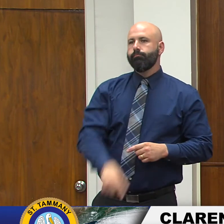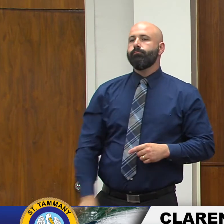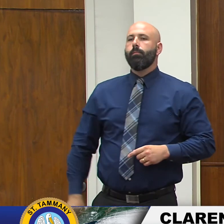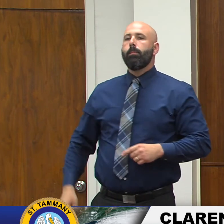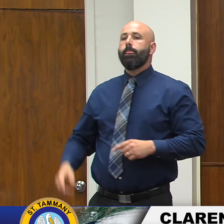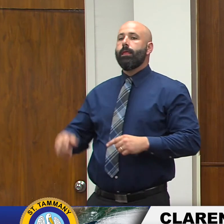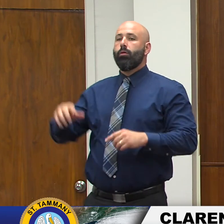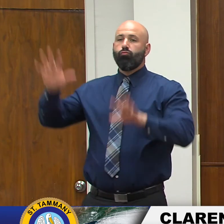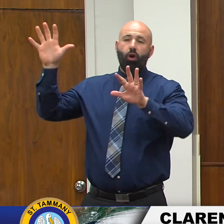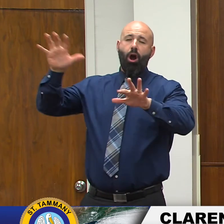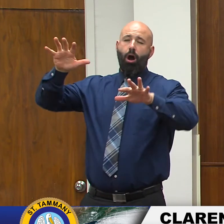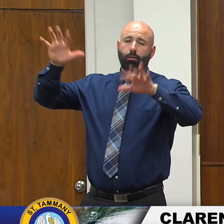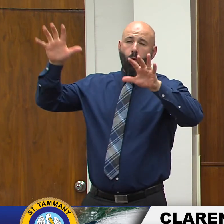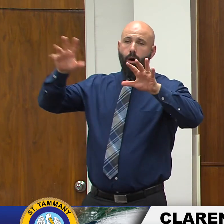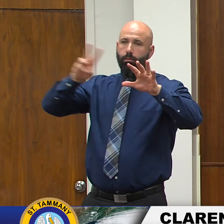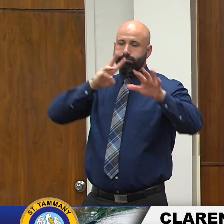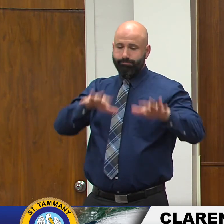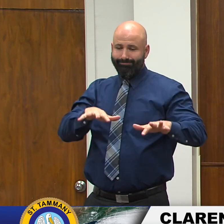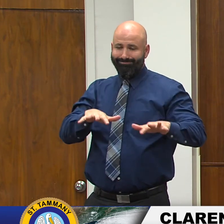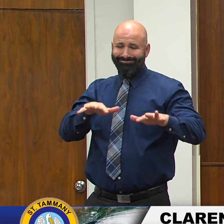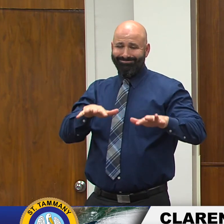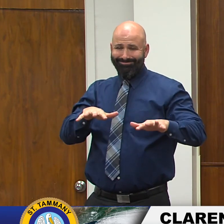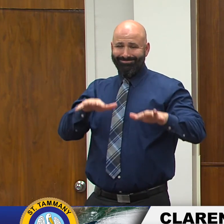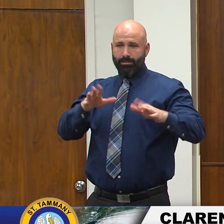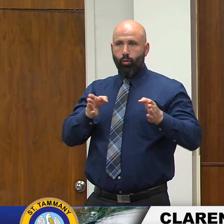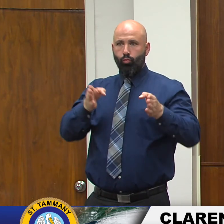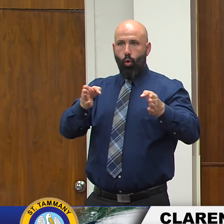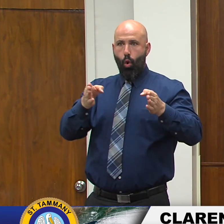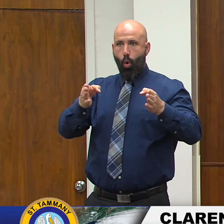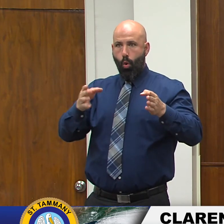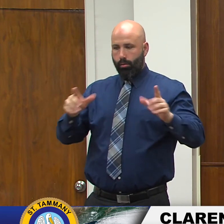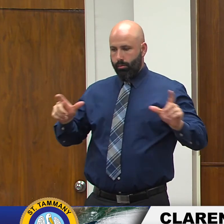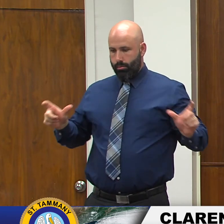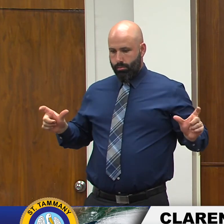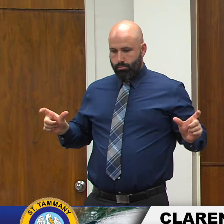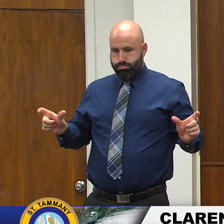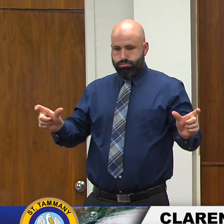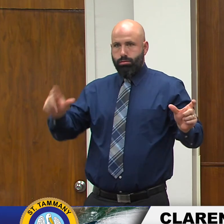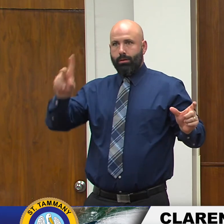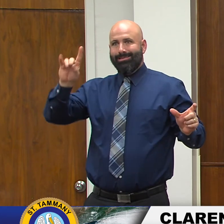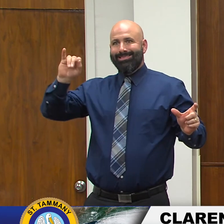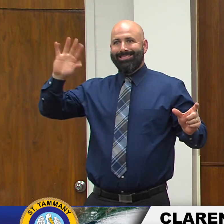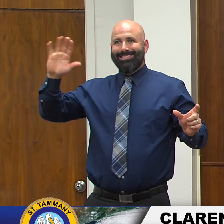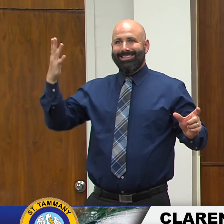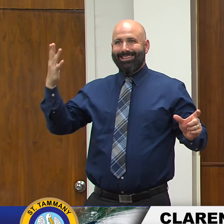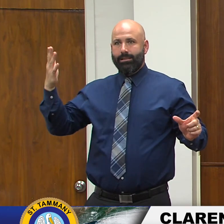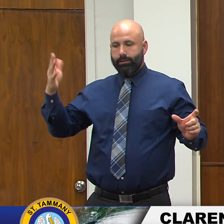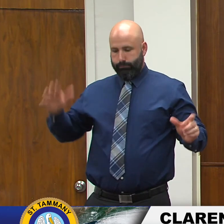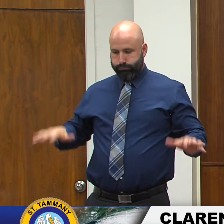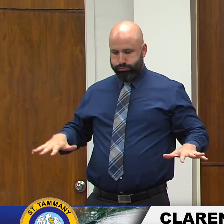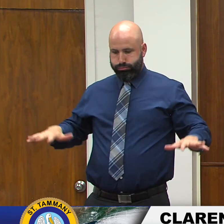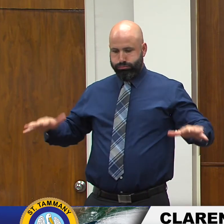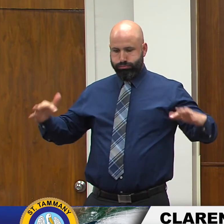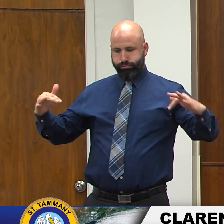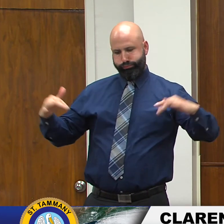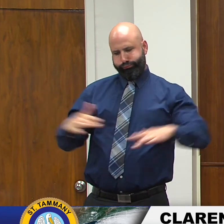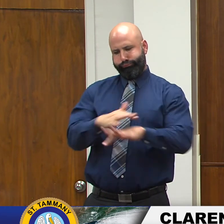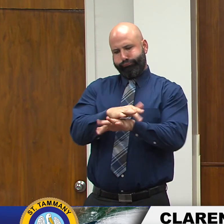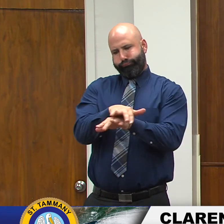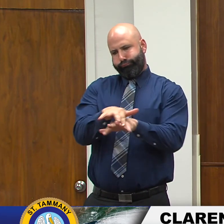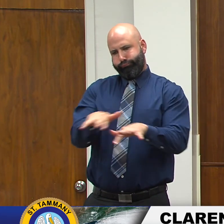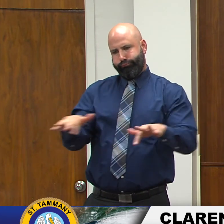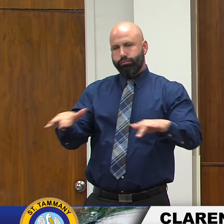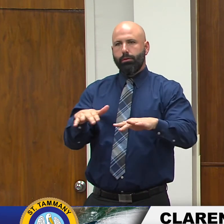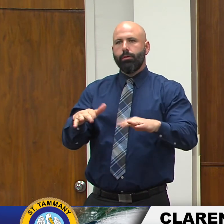water uh in our local roadway ditches that may cover our roadways please i ask our